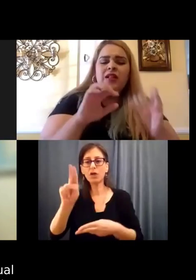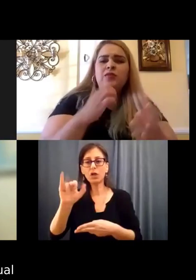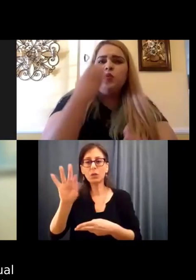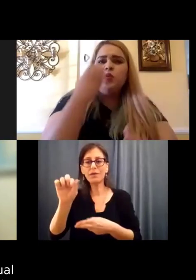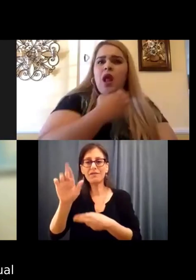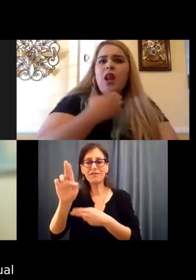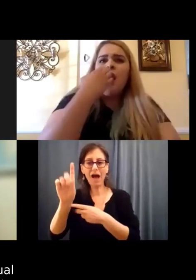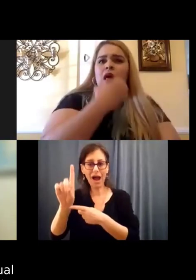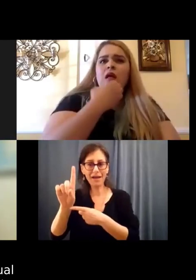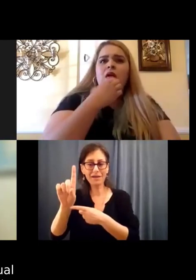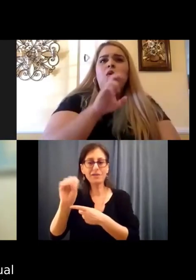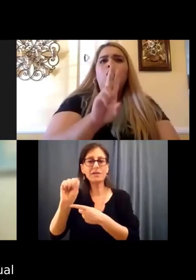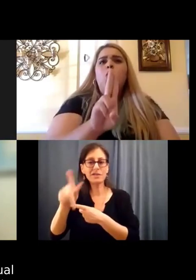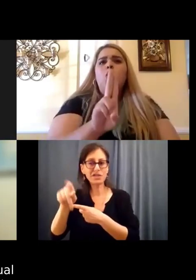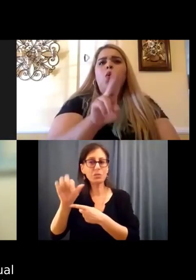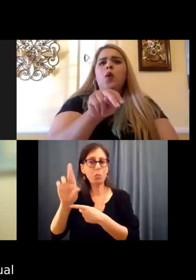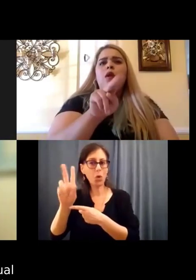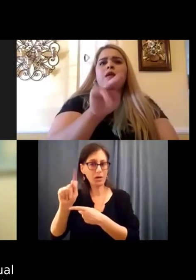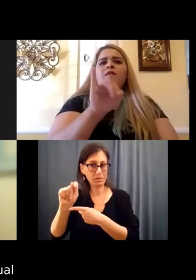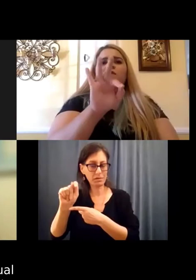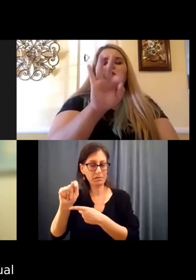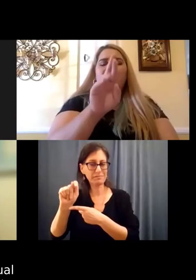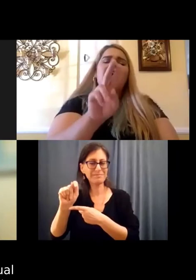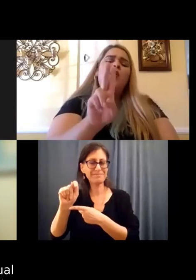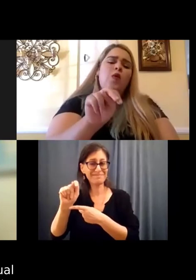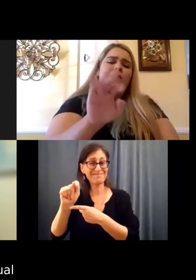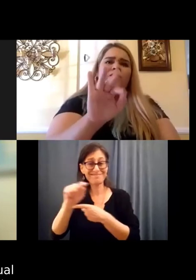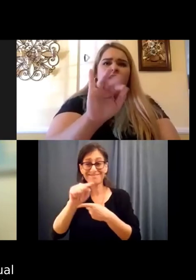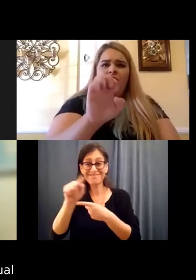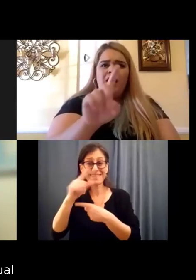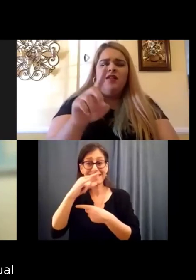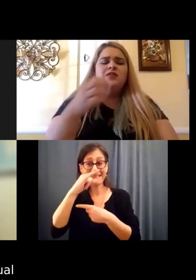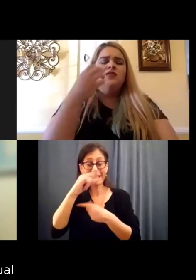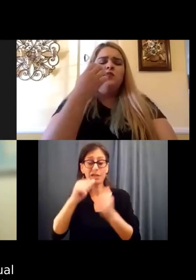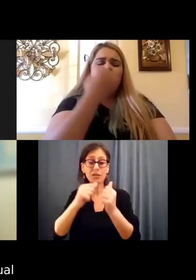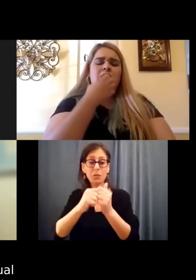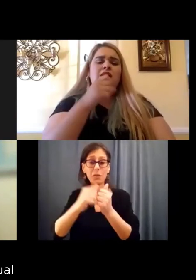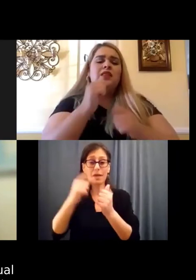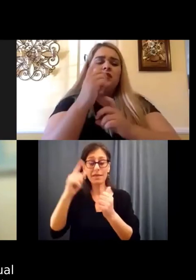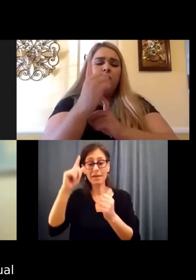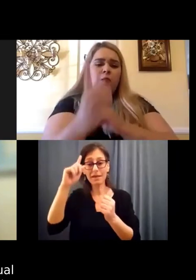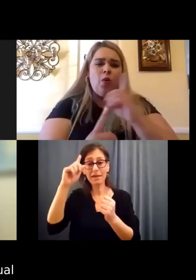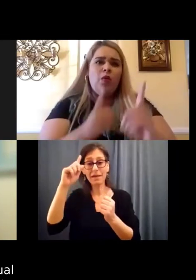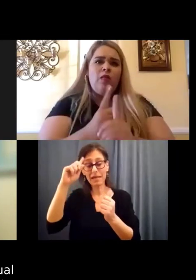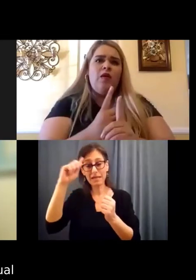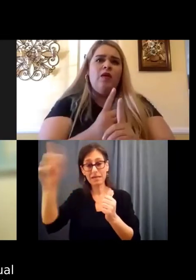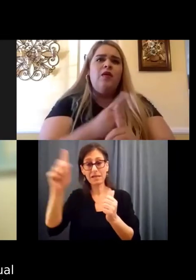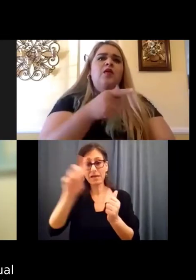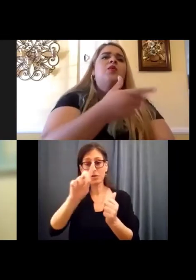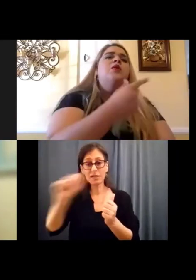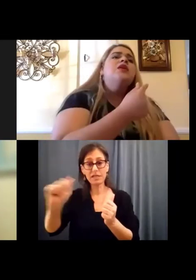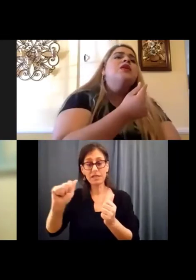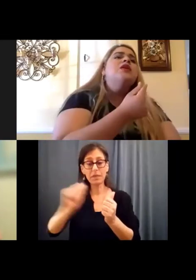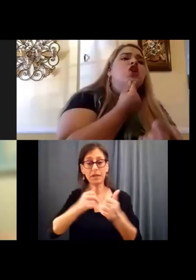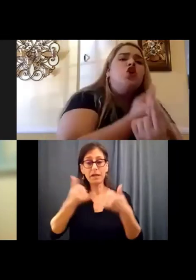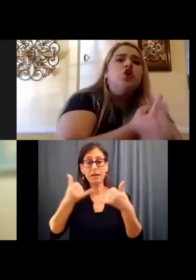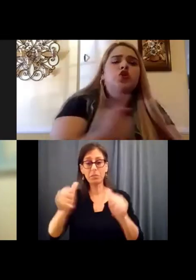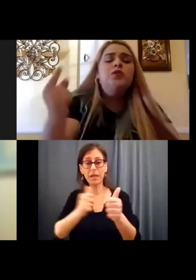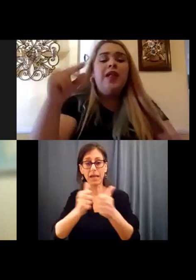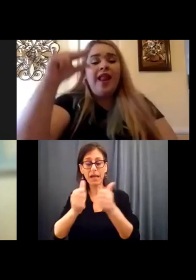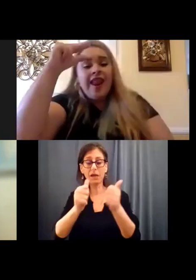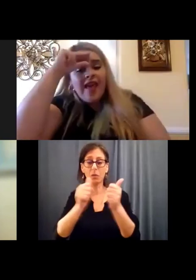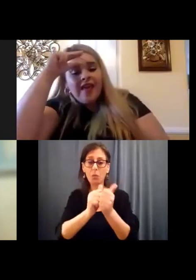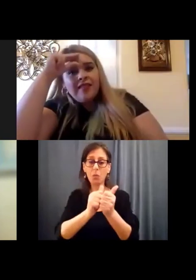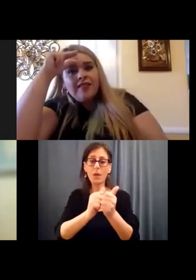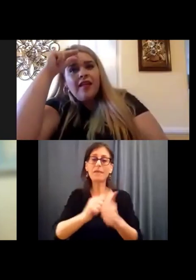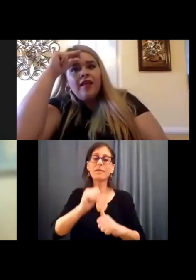and it's kids with intellectual disabilities playing sport with not a